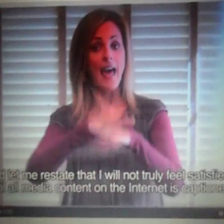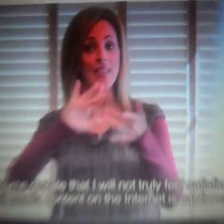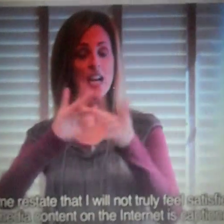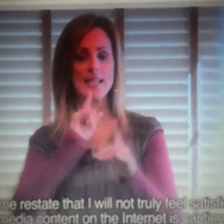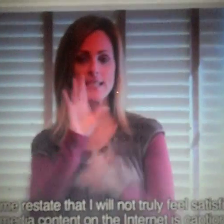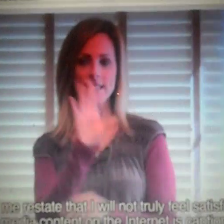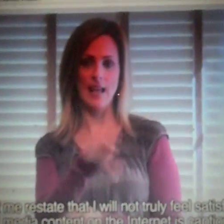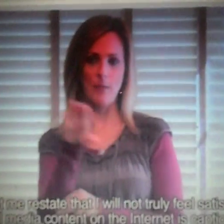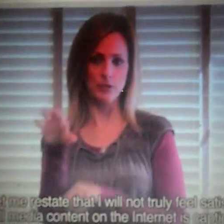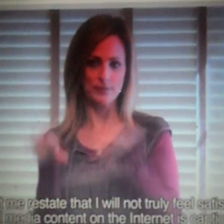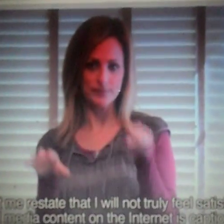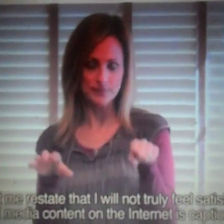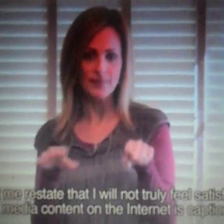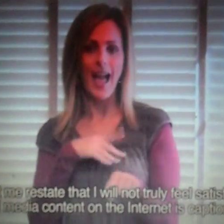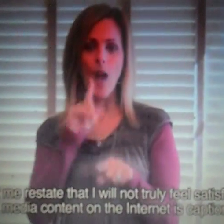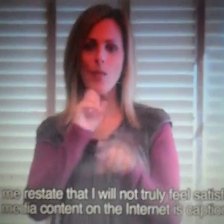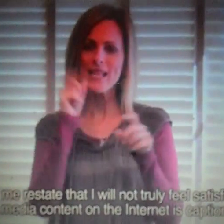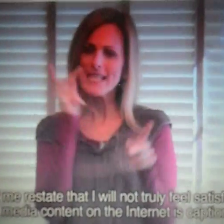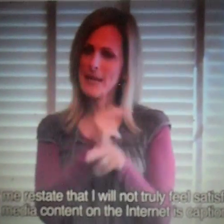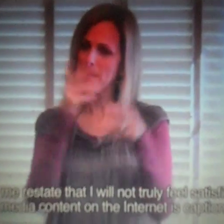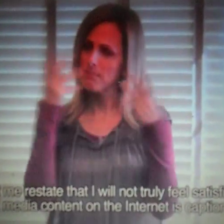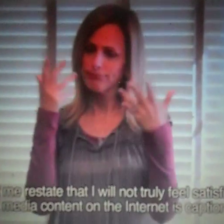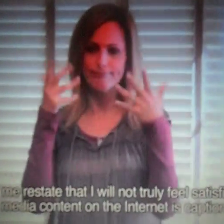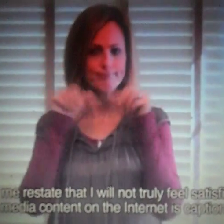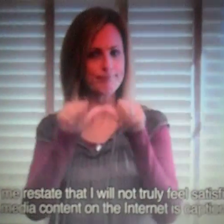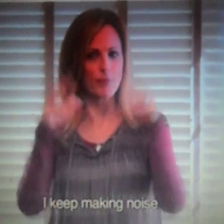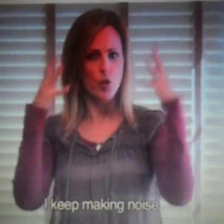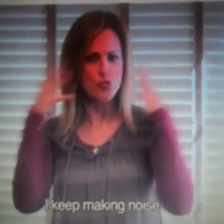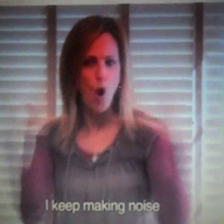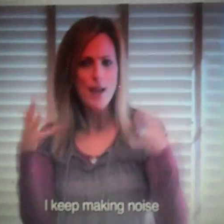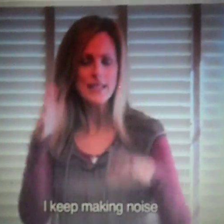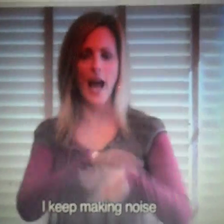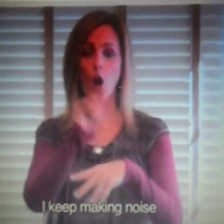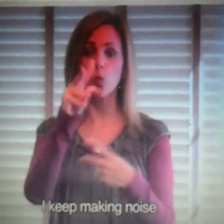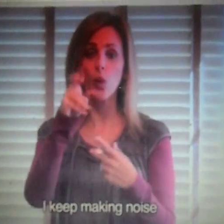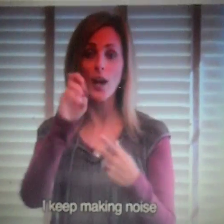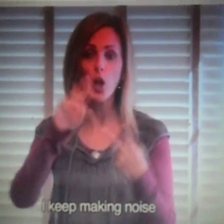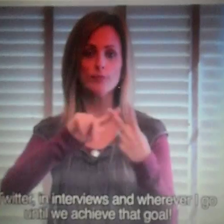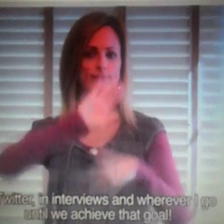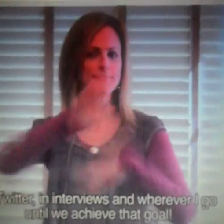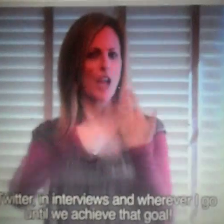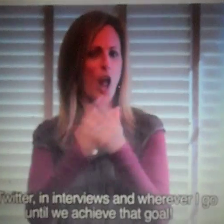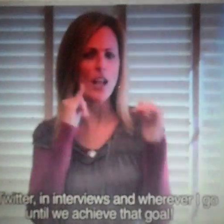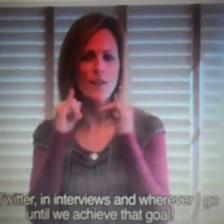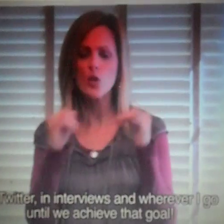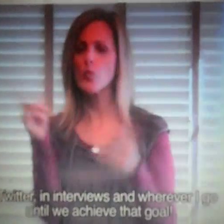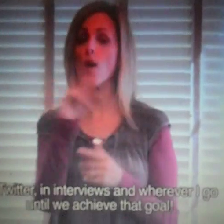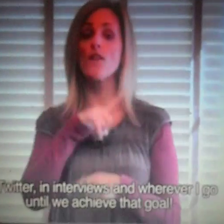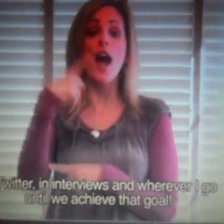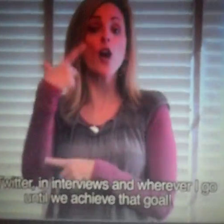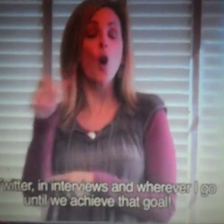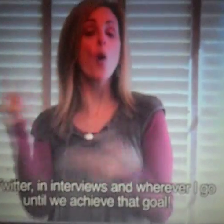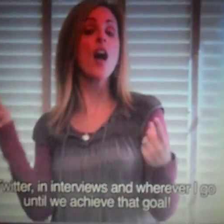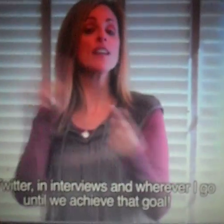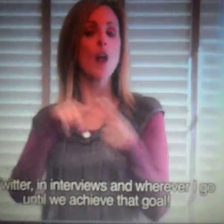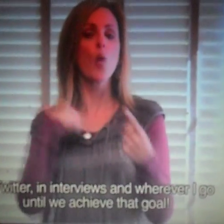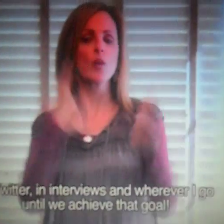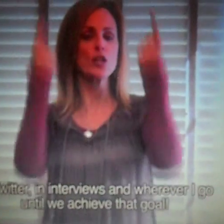until all media content on the internet is captioned. I keep making noise on Twitter, in interviews, and wherever I